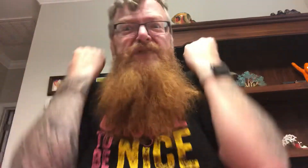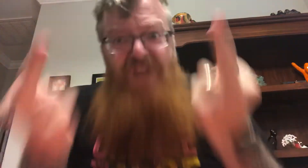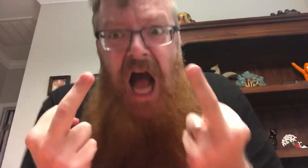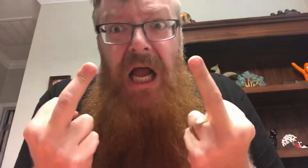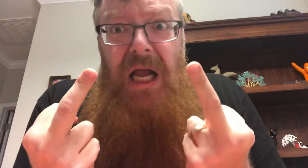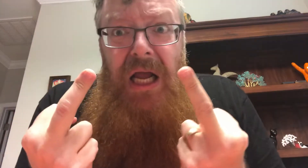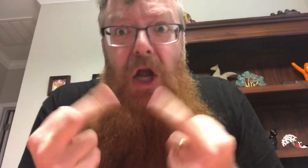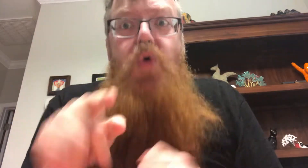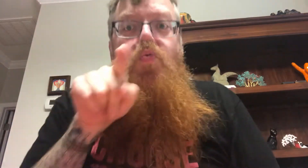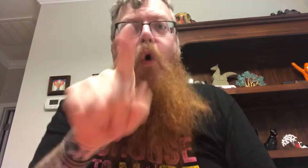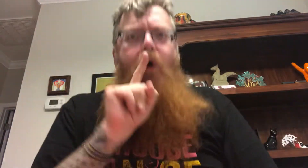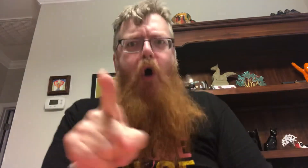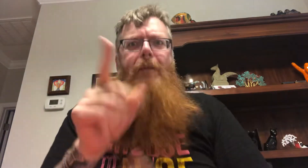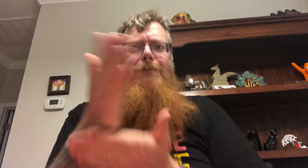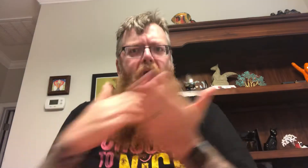It's a good right?